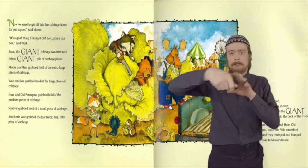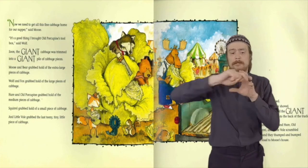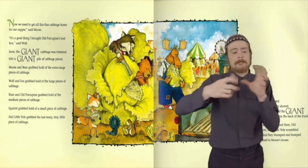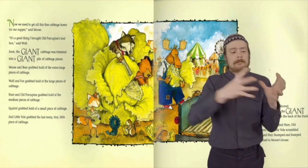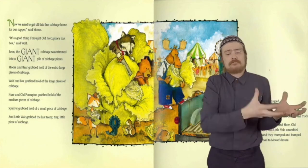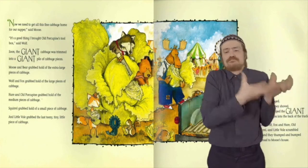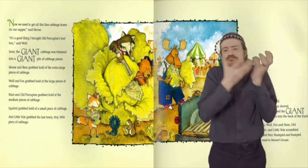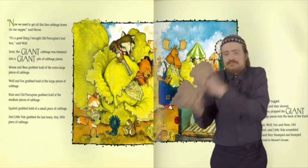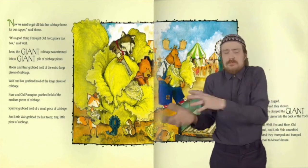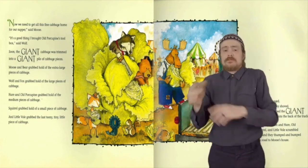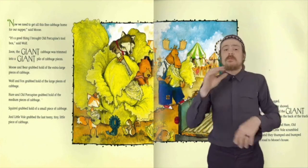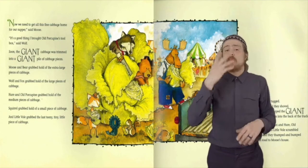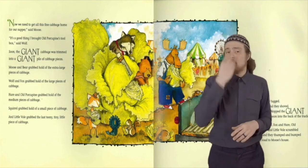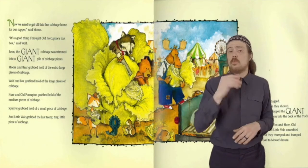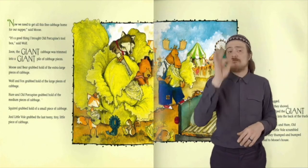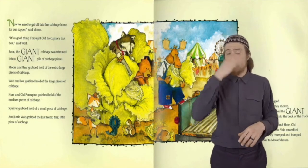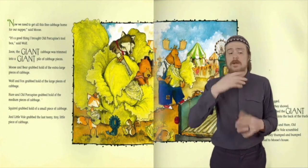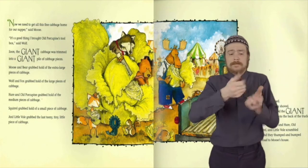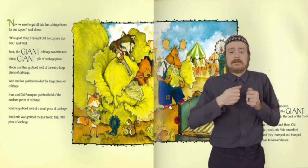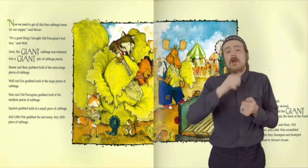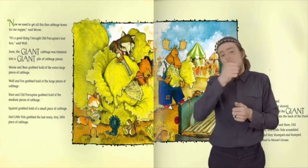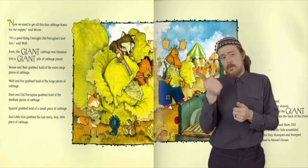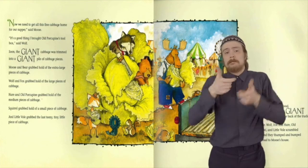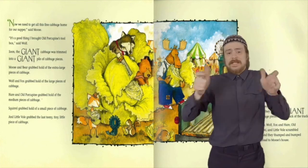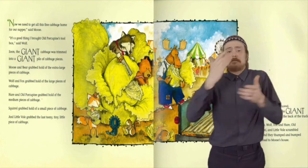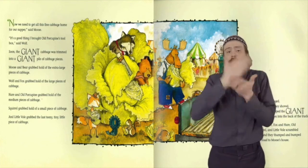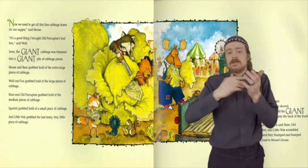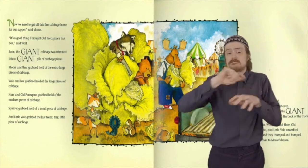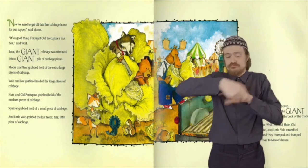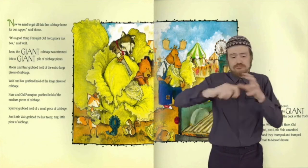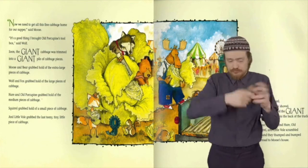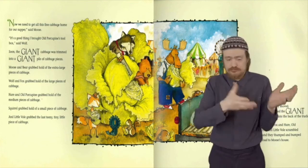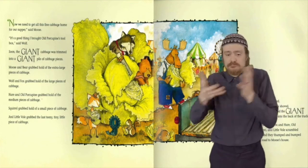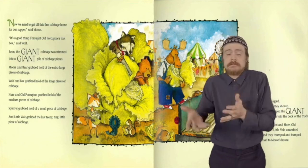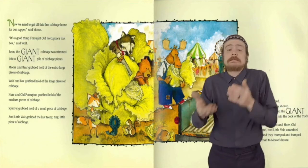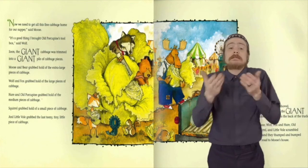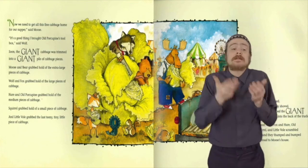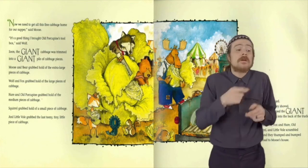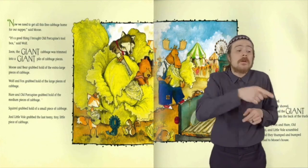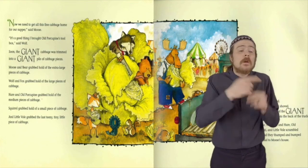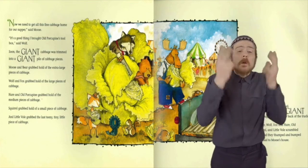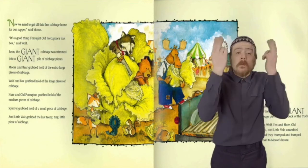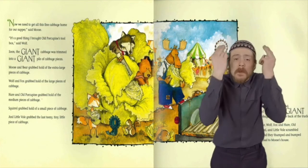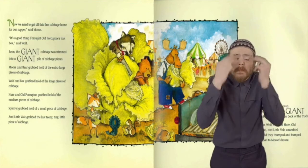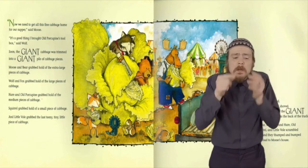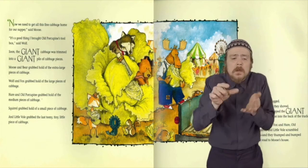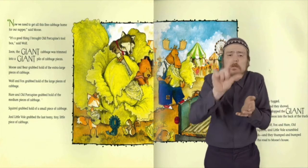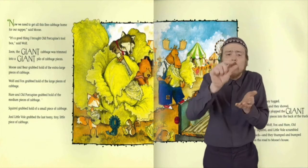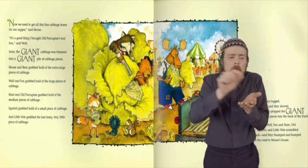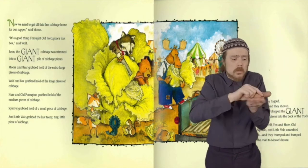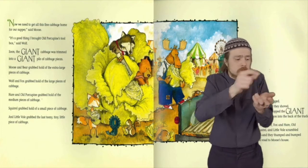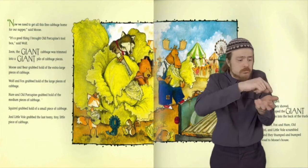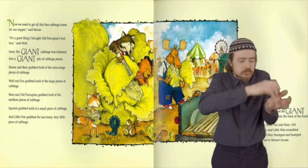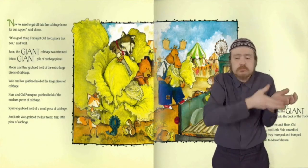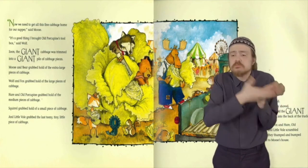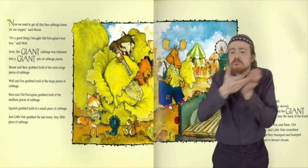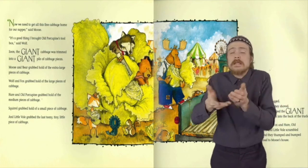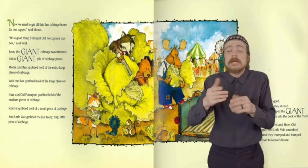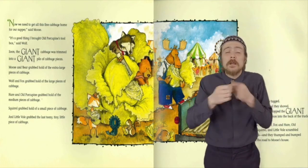of the extra large pieces of cabbage. Wolf and Fox grabbed hold of the large pieces of cabbage. Hare and porcupine grabbed hold of the